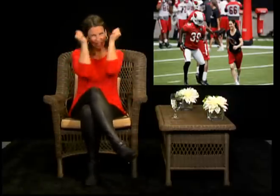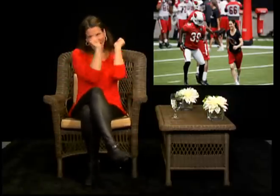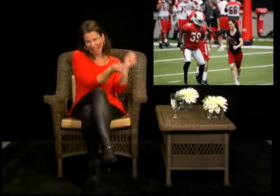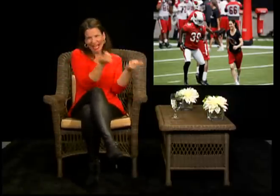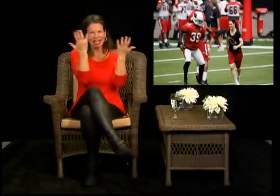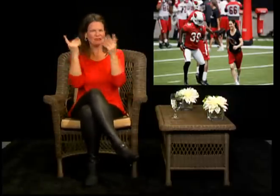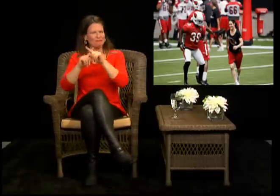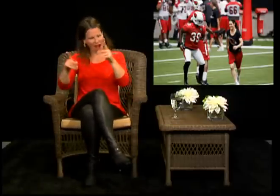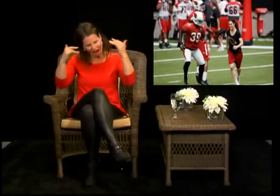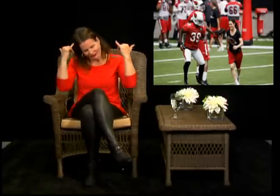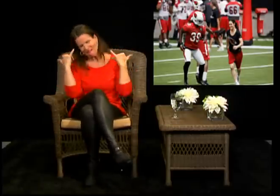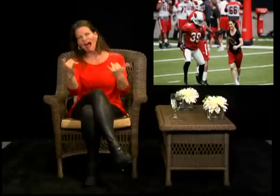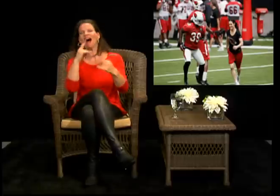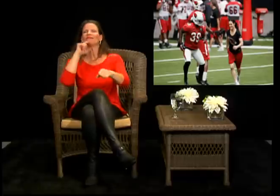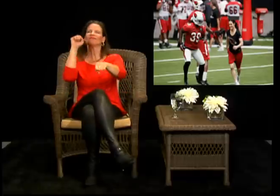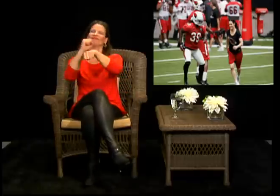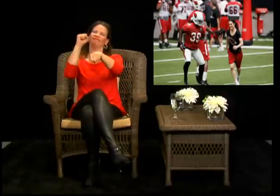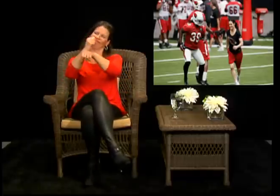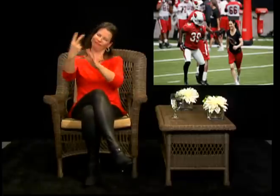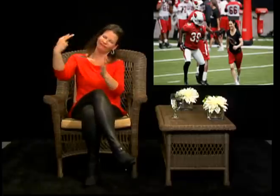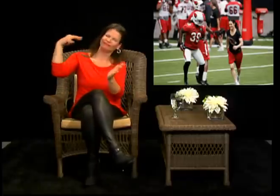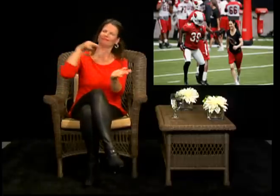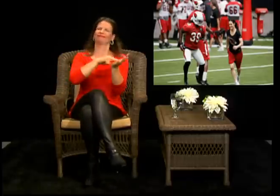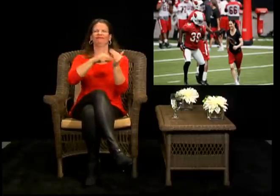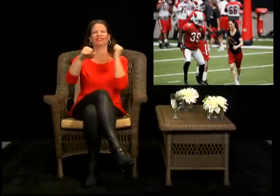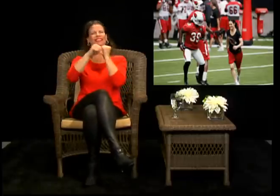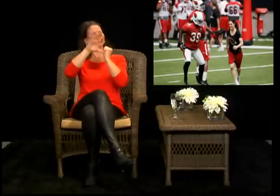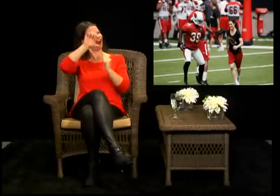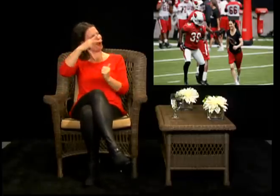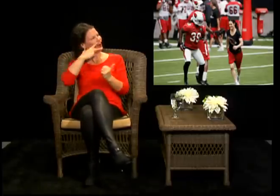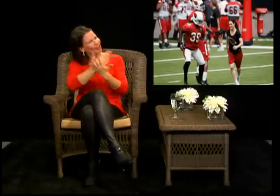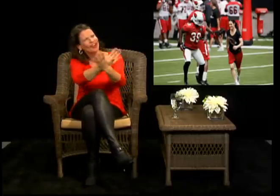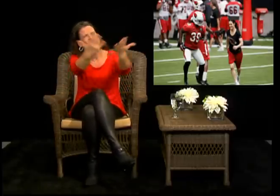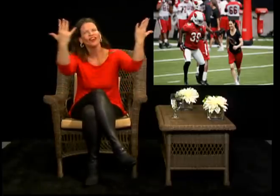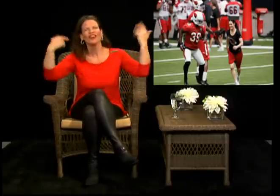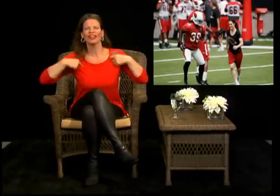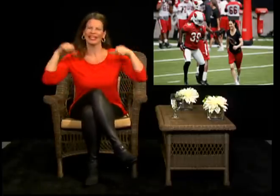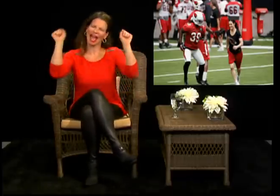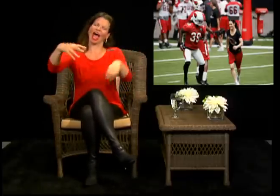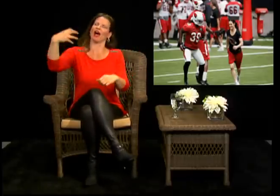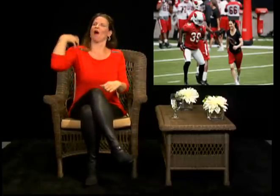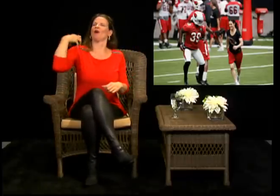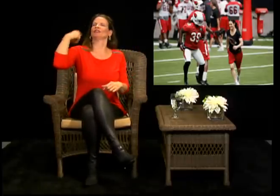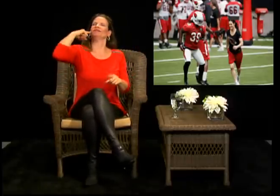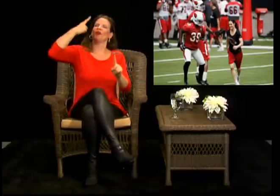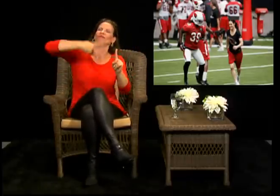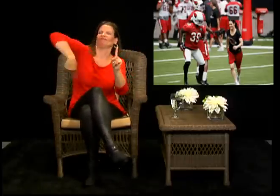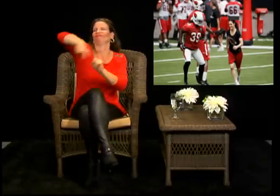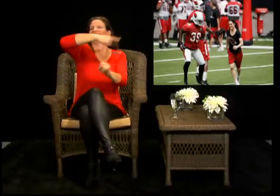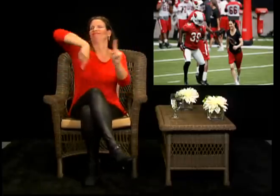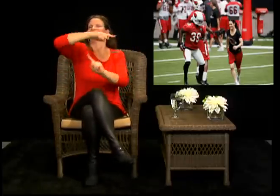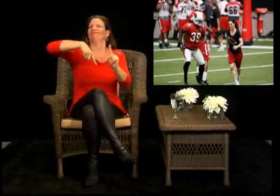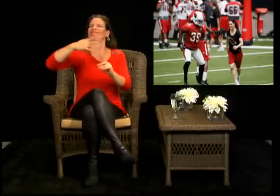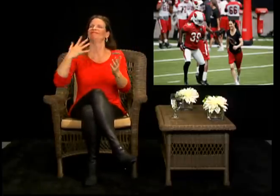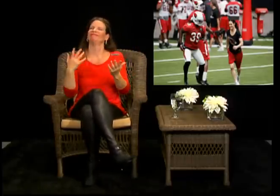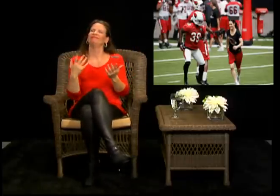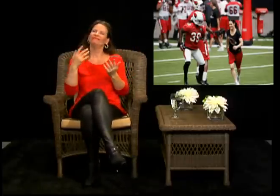obstacles that women have experienced of course we all know that traditionally women have been cheerleaders kind of cheering for the men out there but